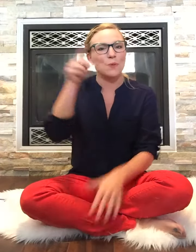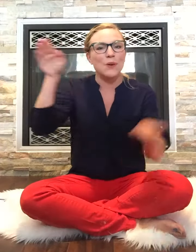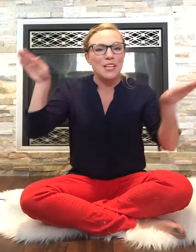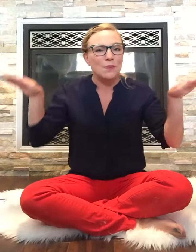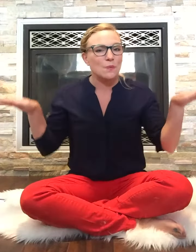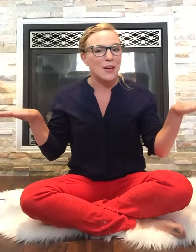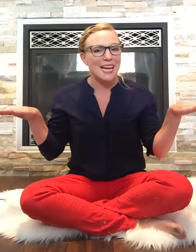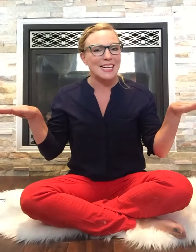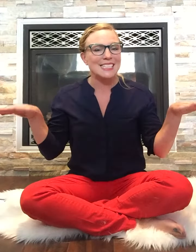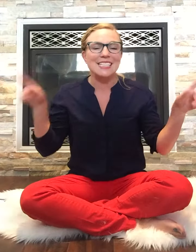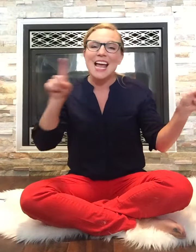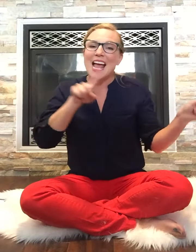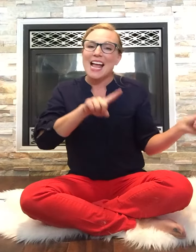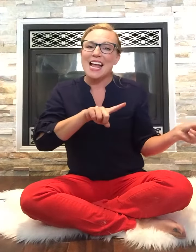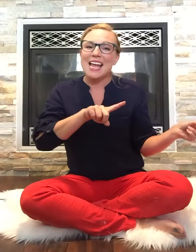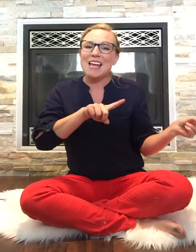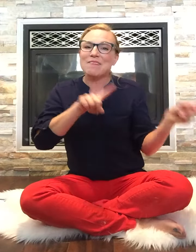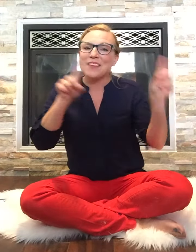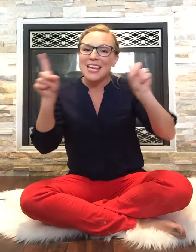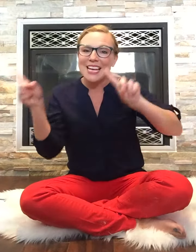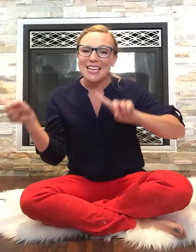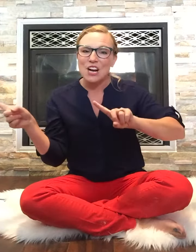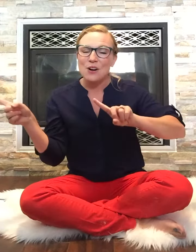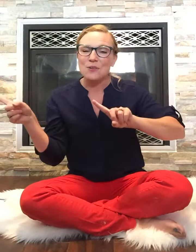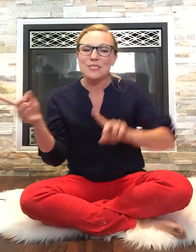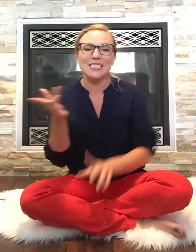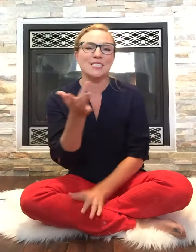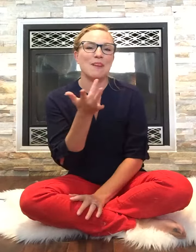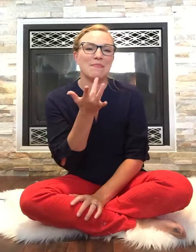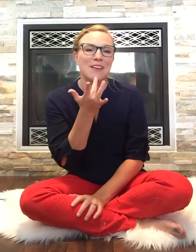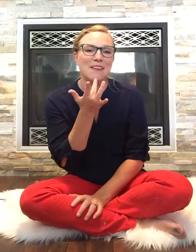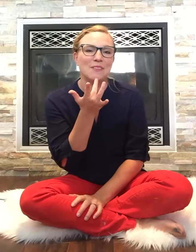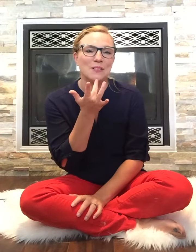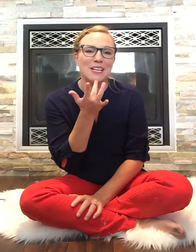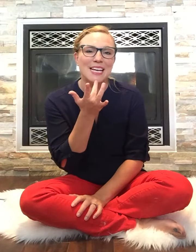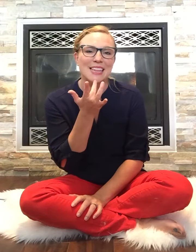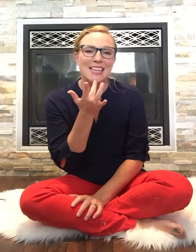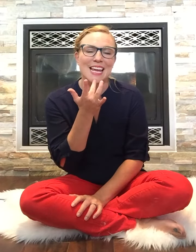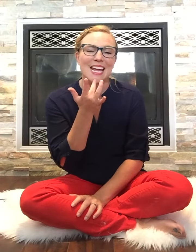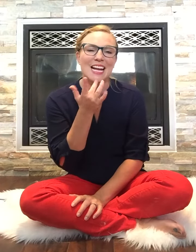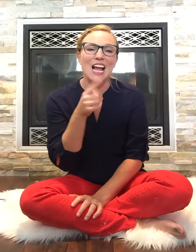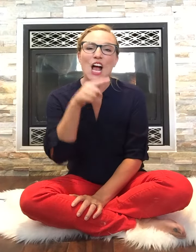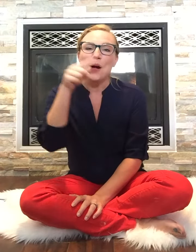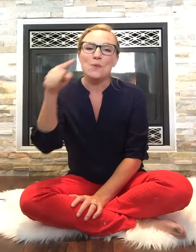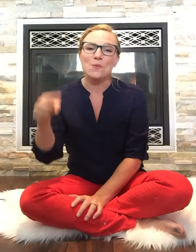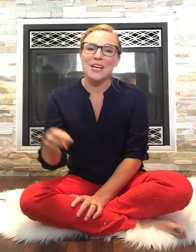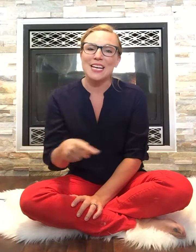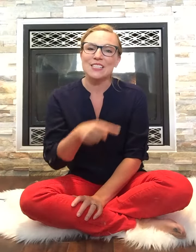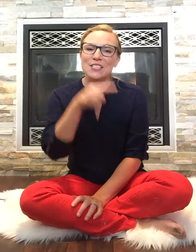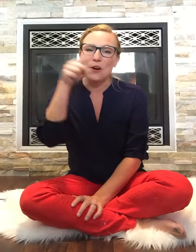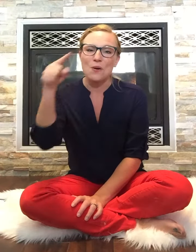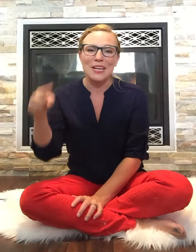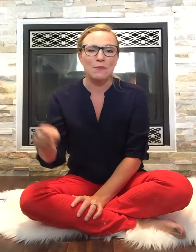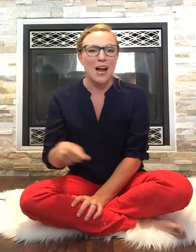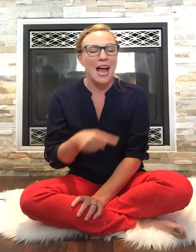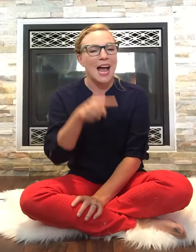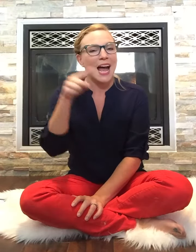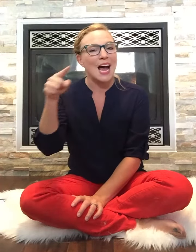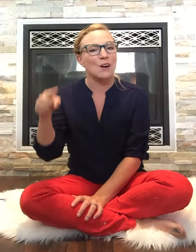with the wings if it goes it's my favorite thing wheels going round